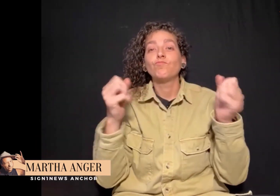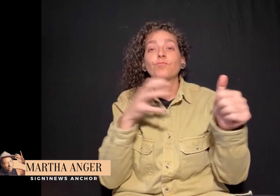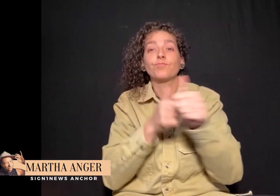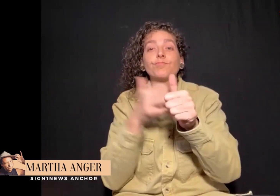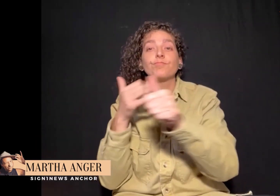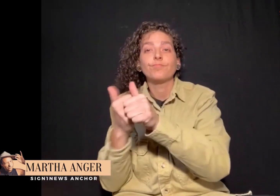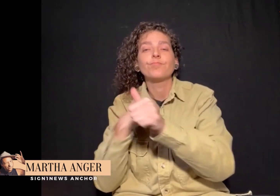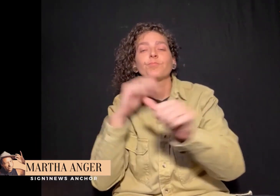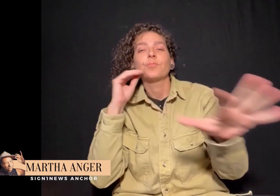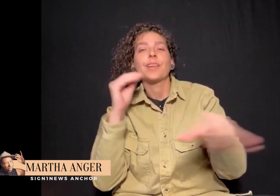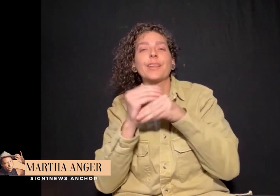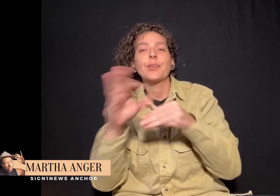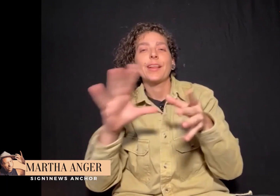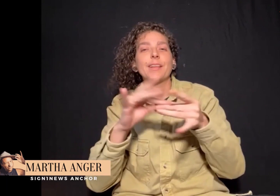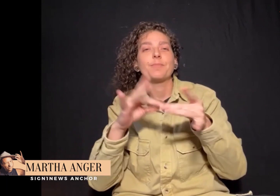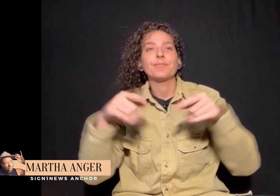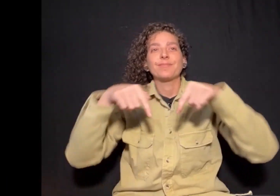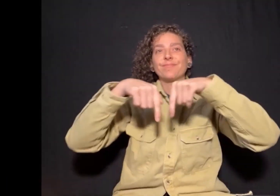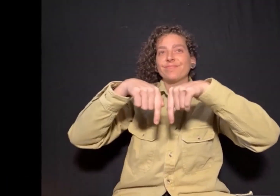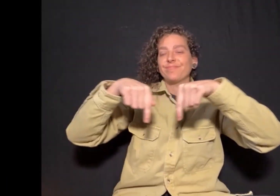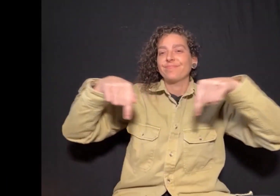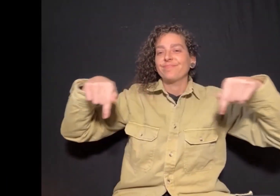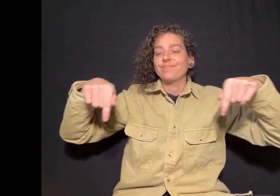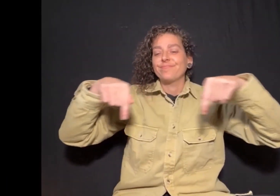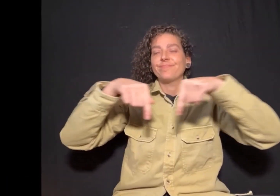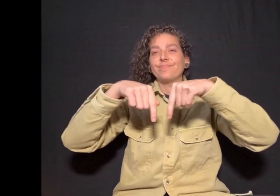comment about this update, we may add it at the bottom of the screen.